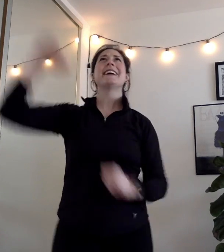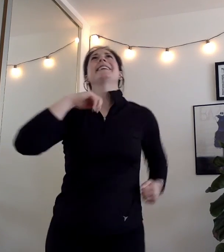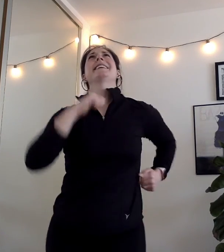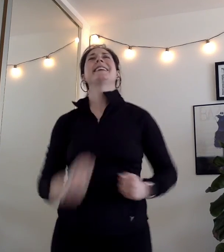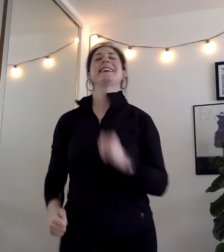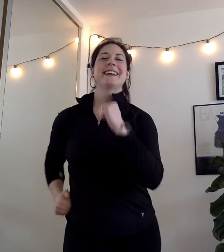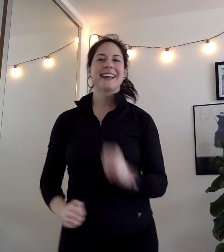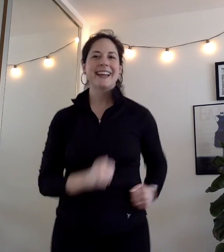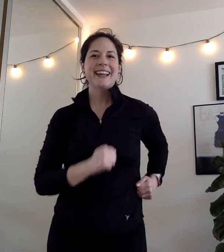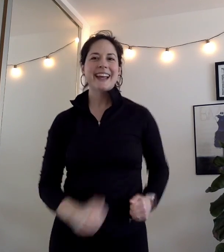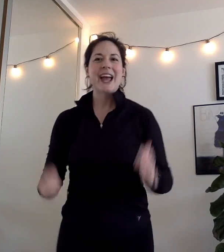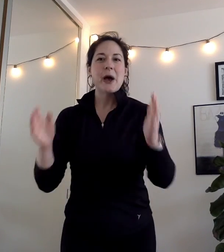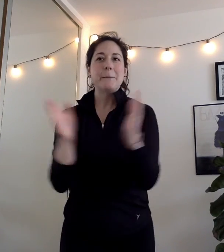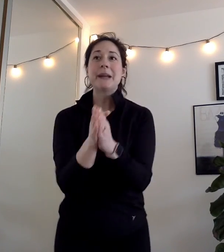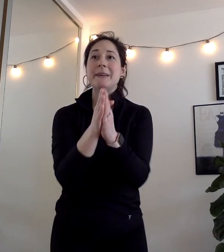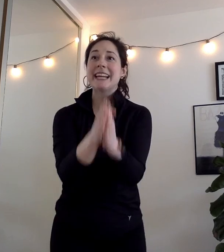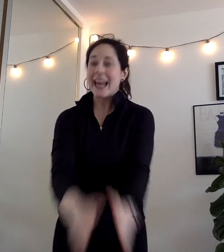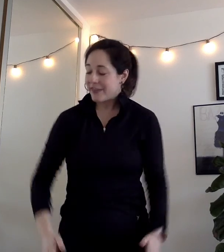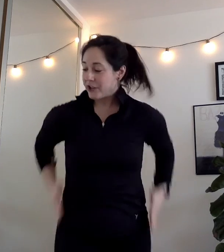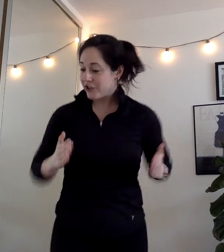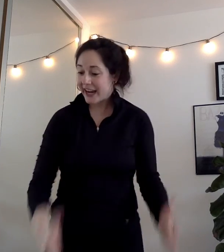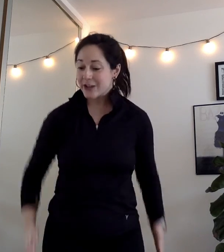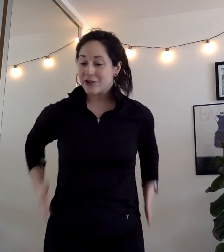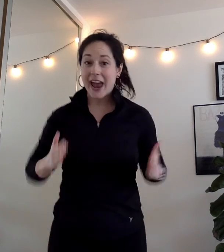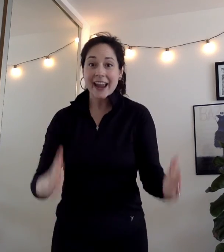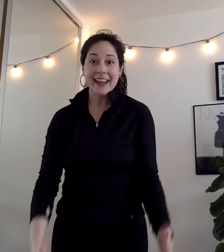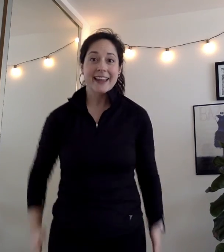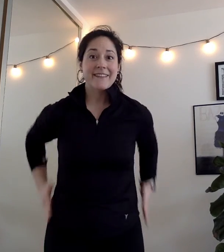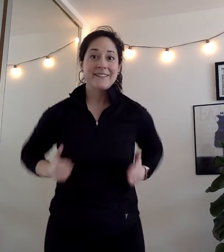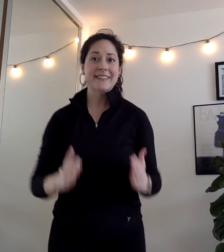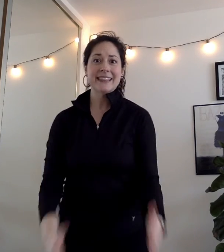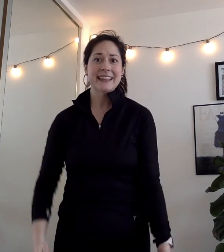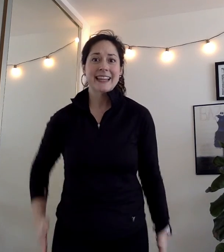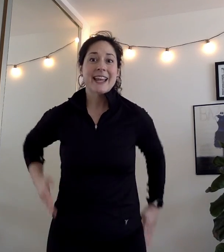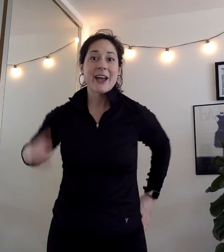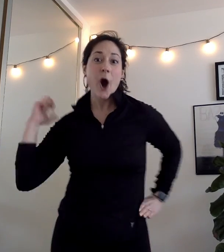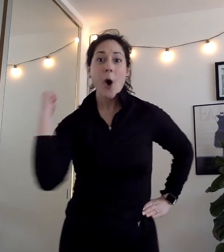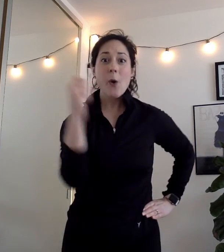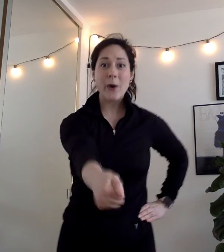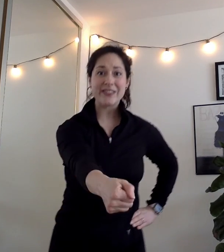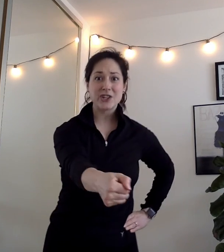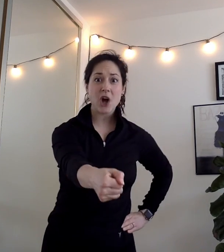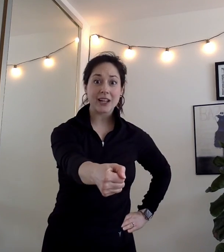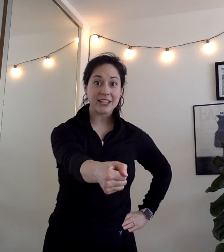meet me at the train track with the coffee